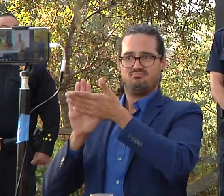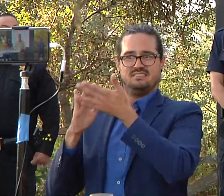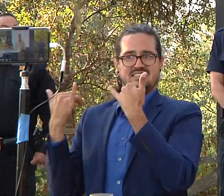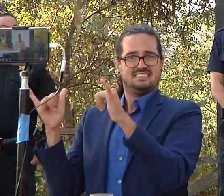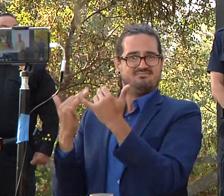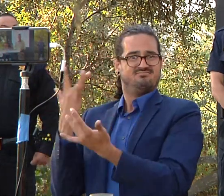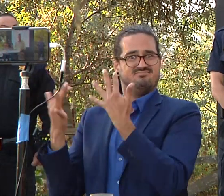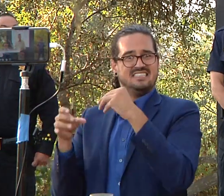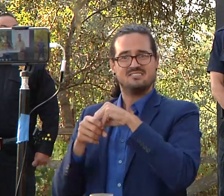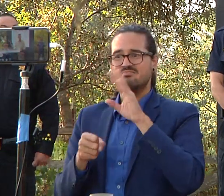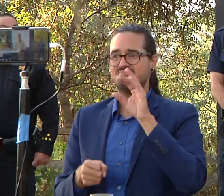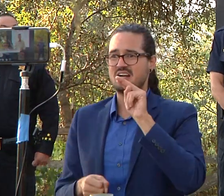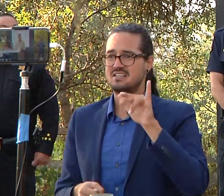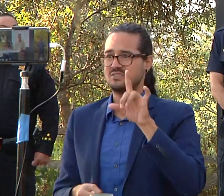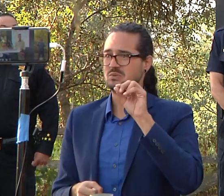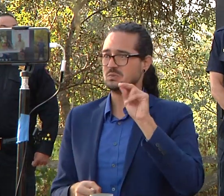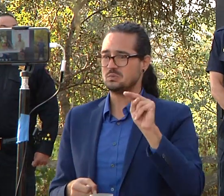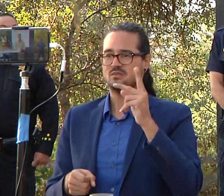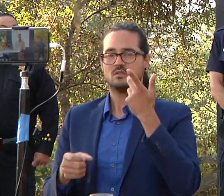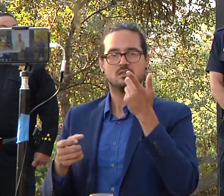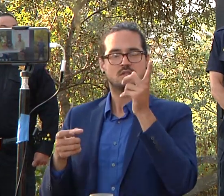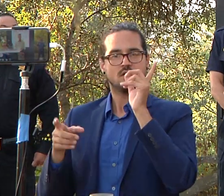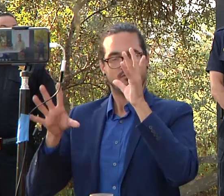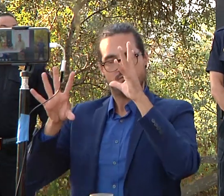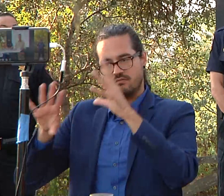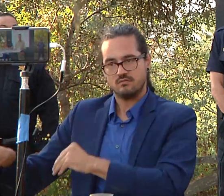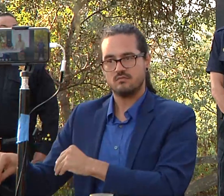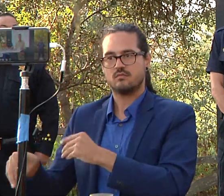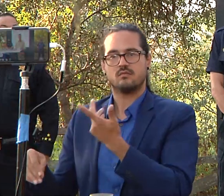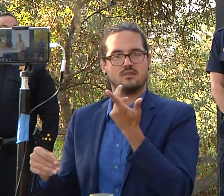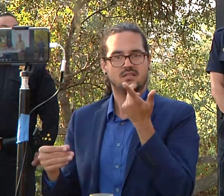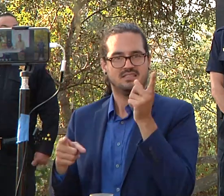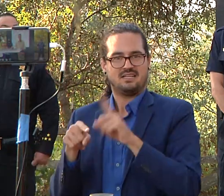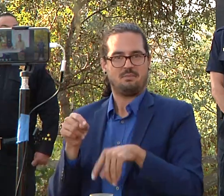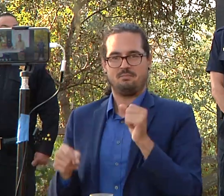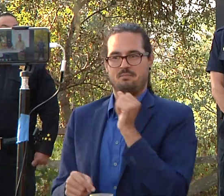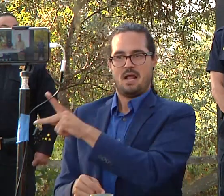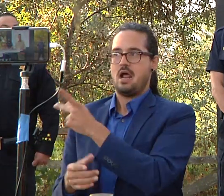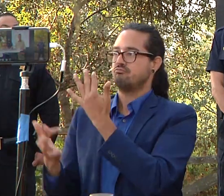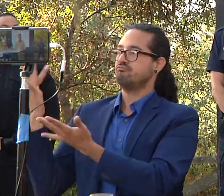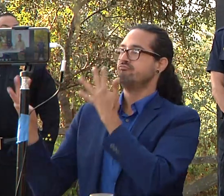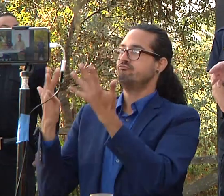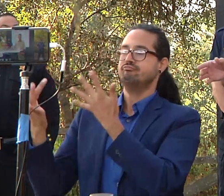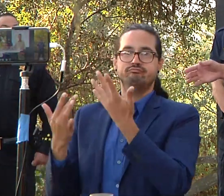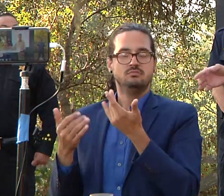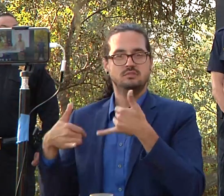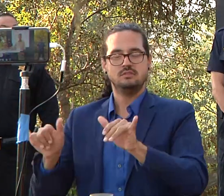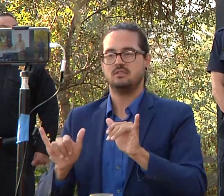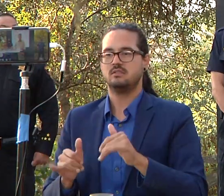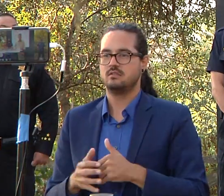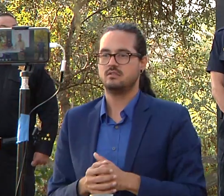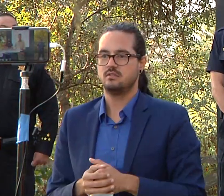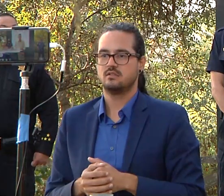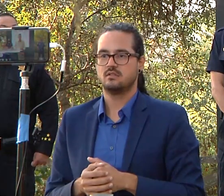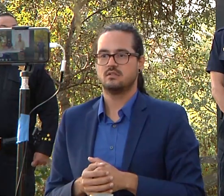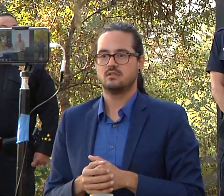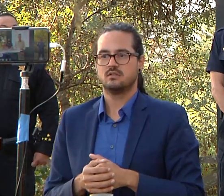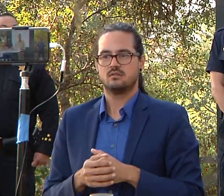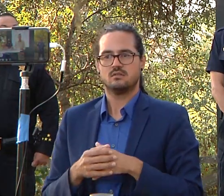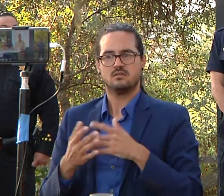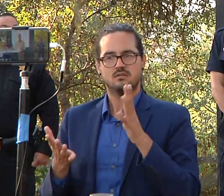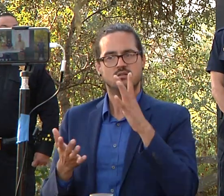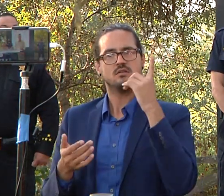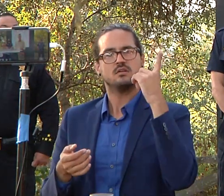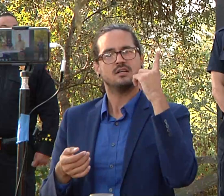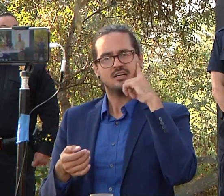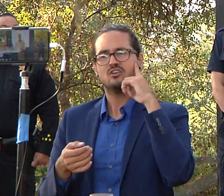in some of those areas until it's completely put out so there's there's a lot going on but you're going to hear updates on this every day um in terms